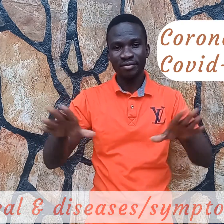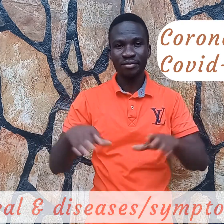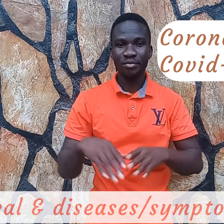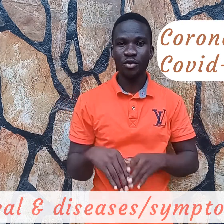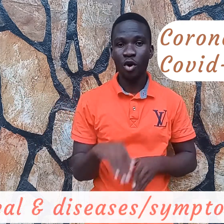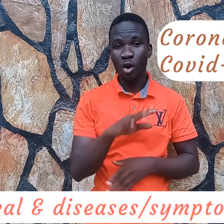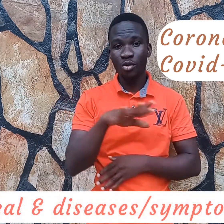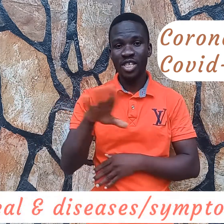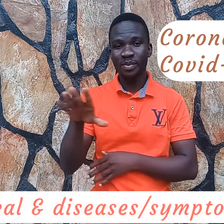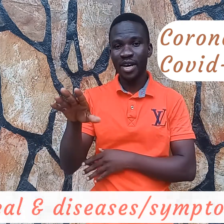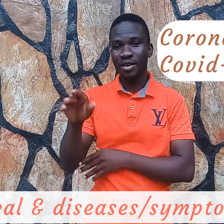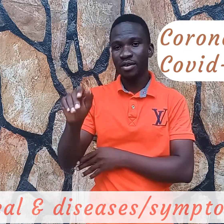or we spell